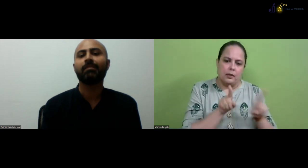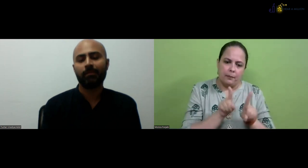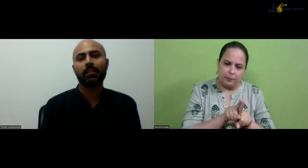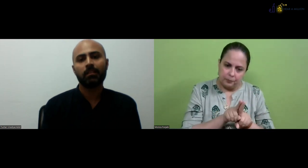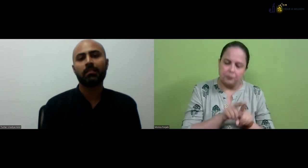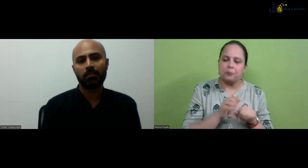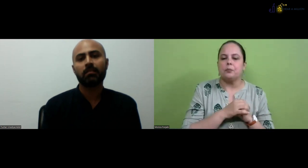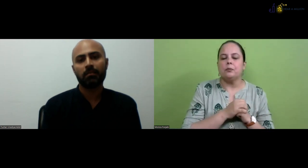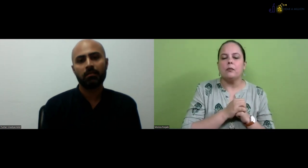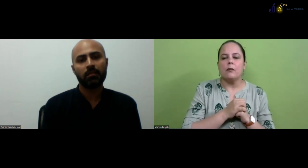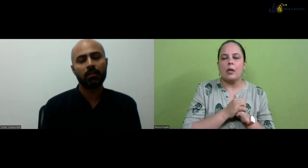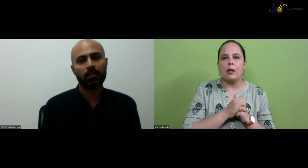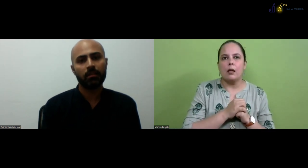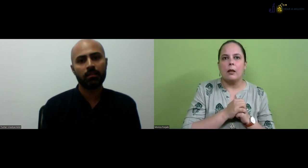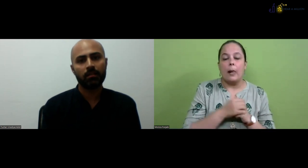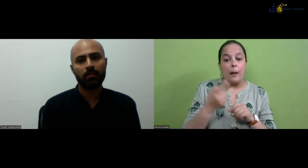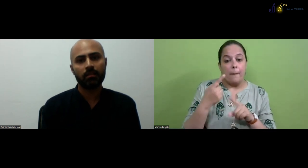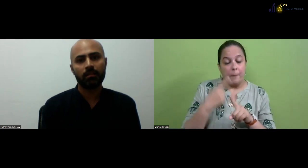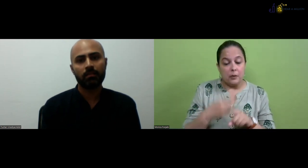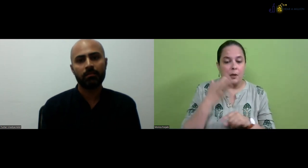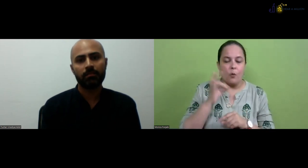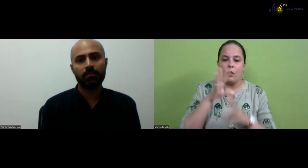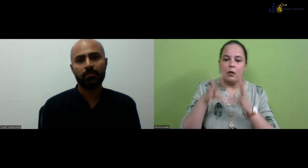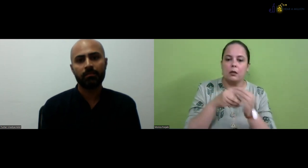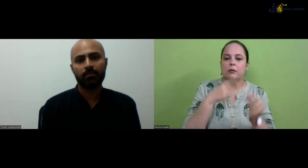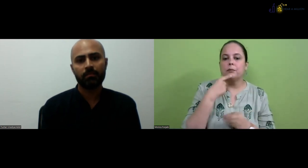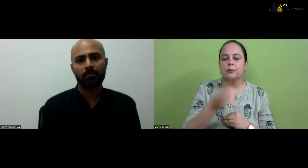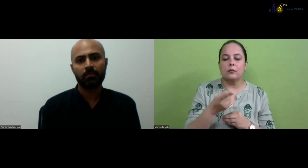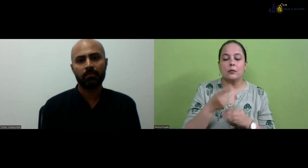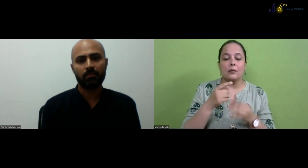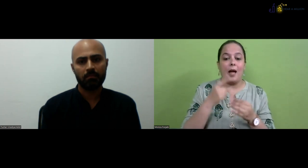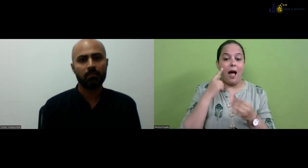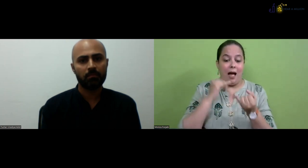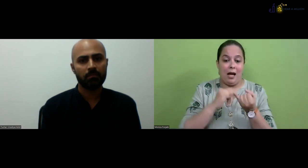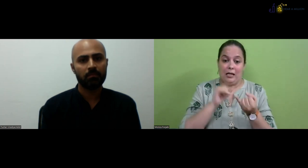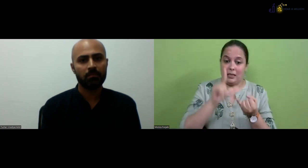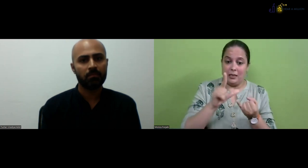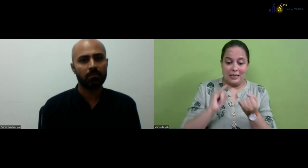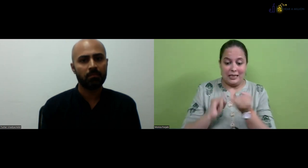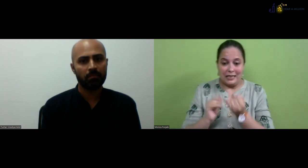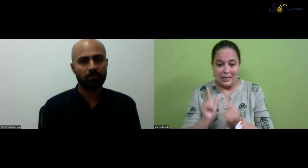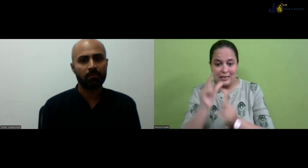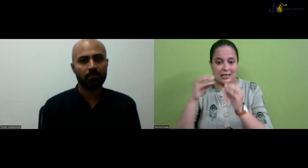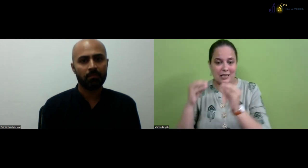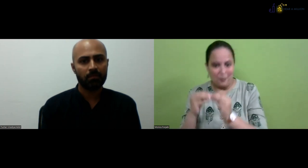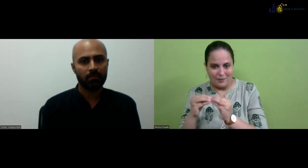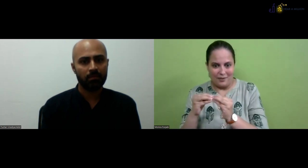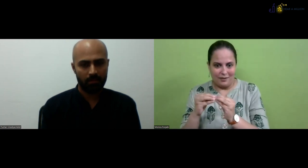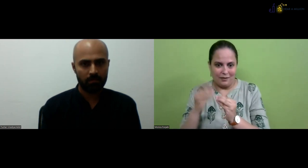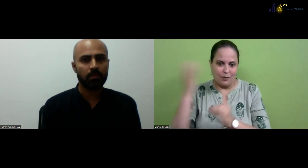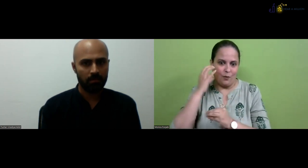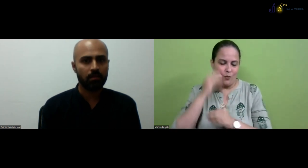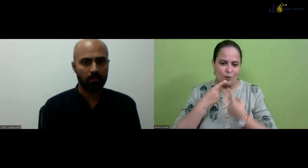Yes. it's still in all of the organizations. So the most important thing here, ISL